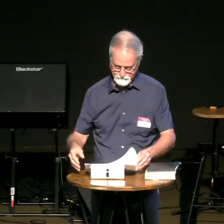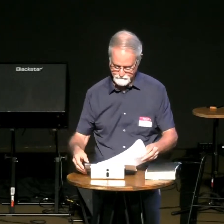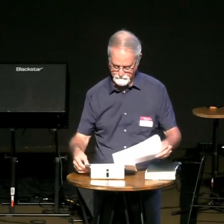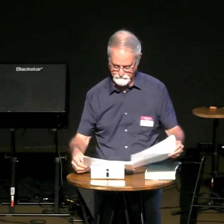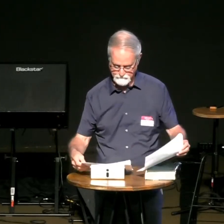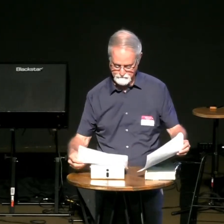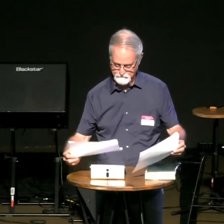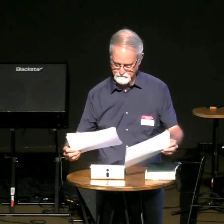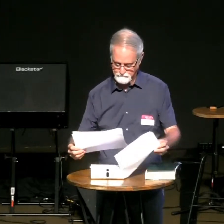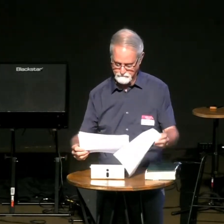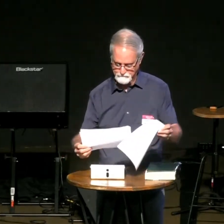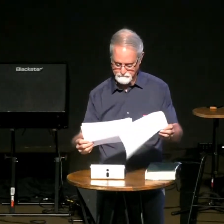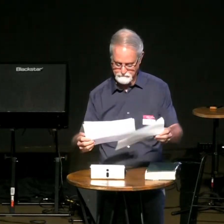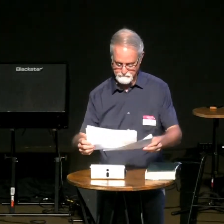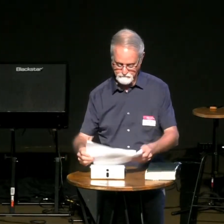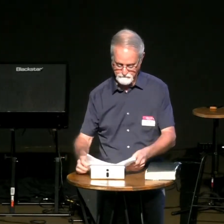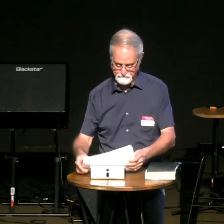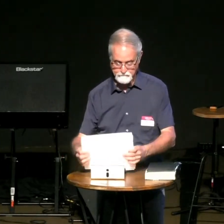story to our current world